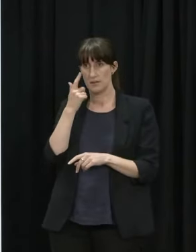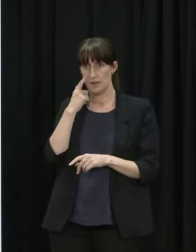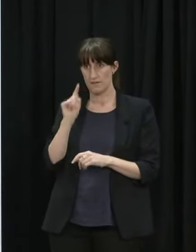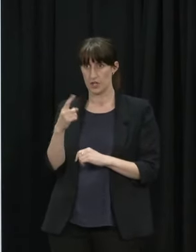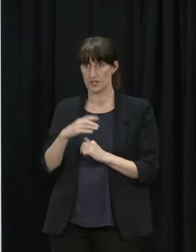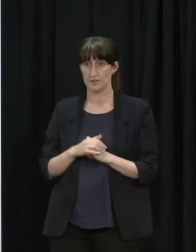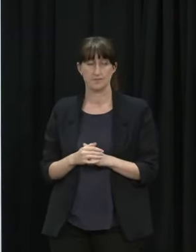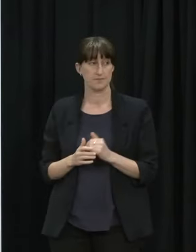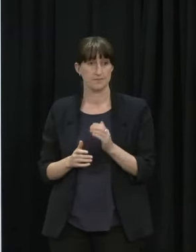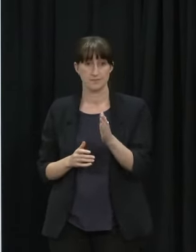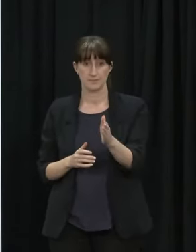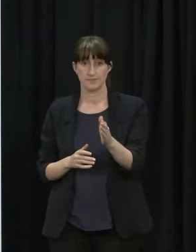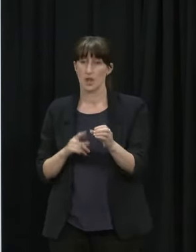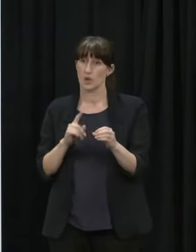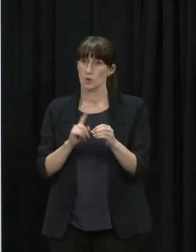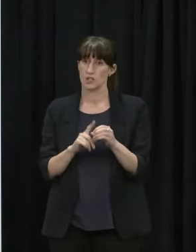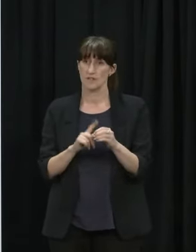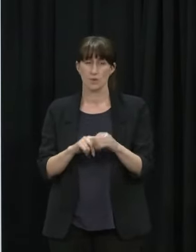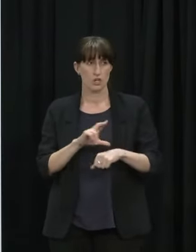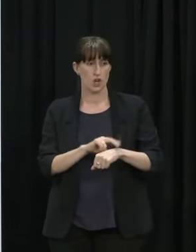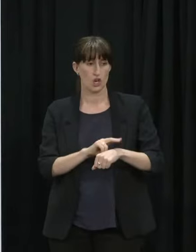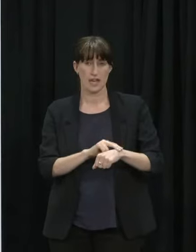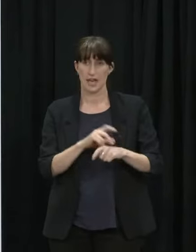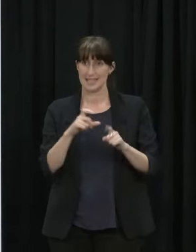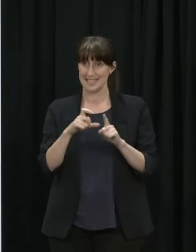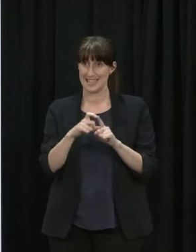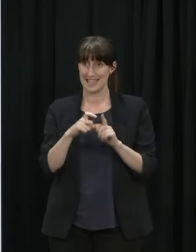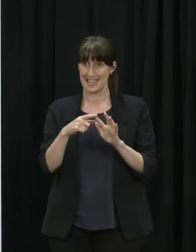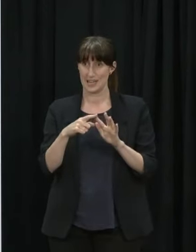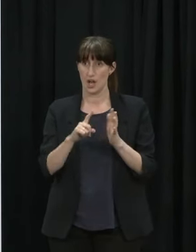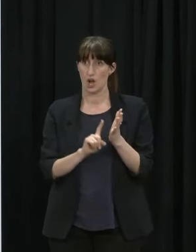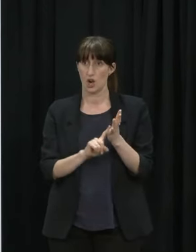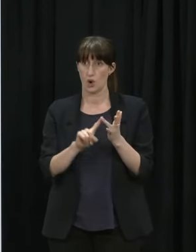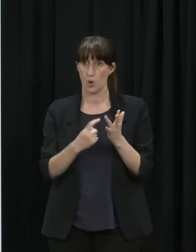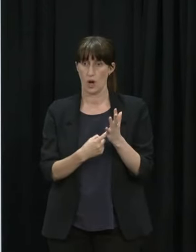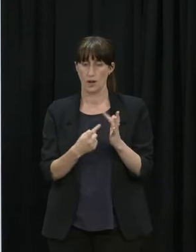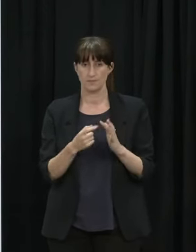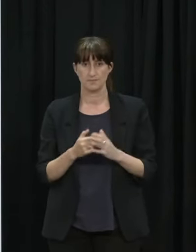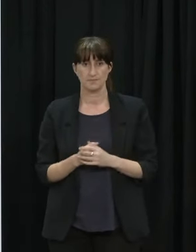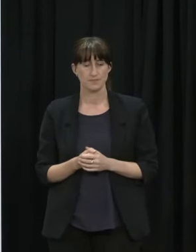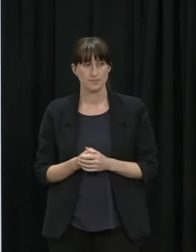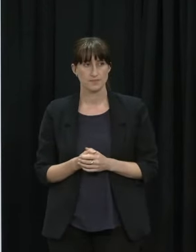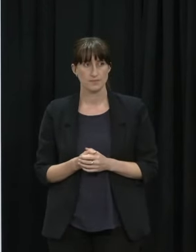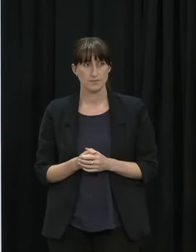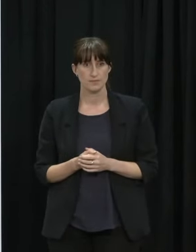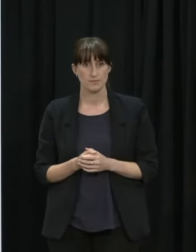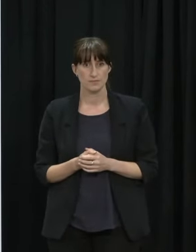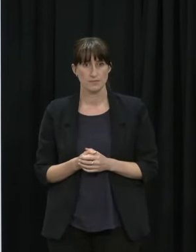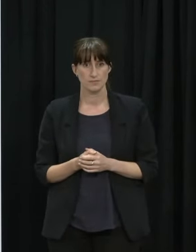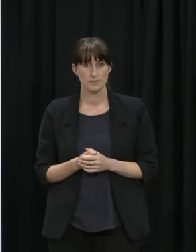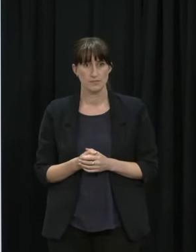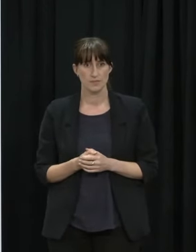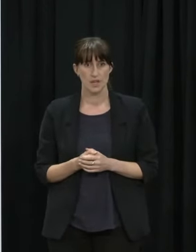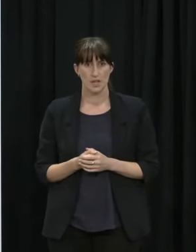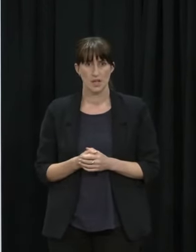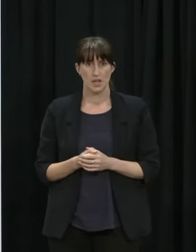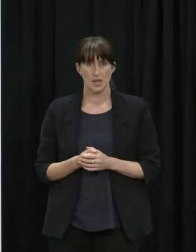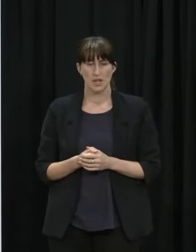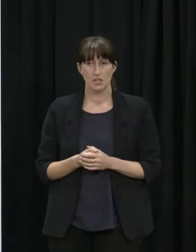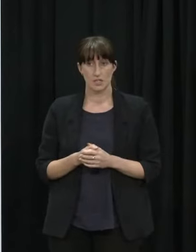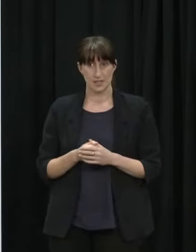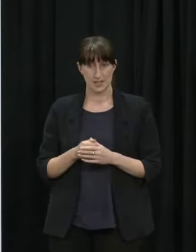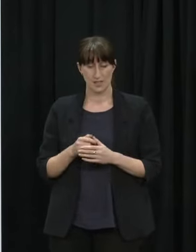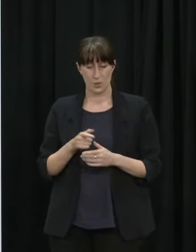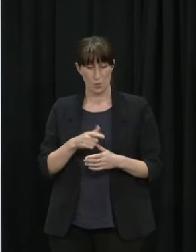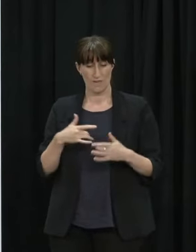has there been any advice given to the government to prioritise vaccinations for tamariki